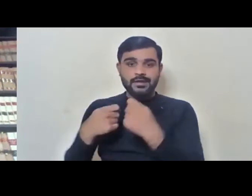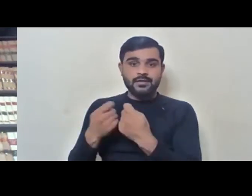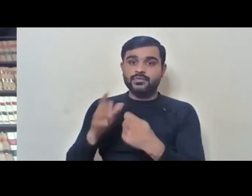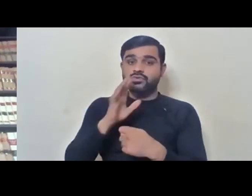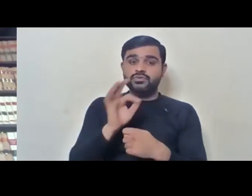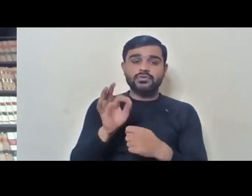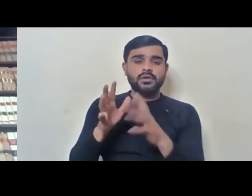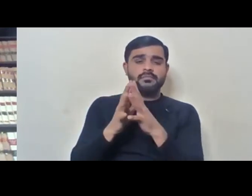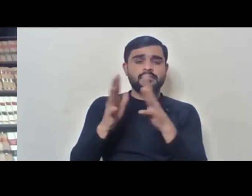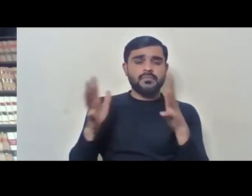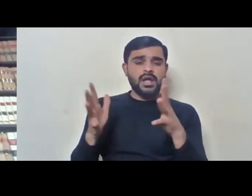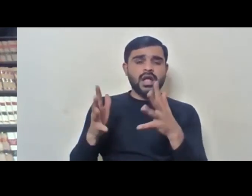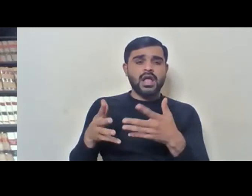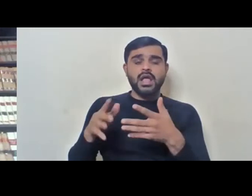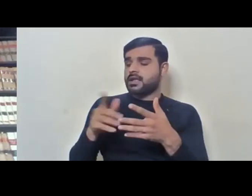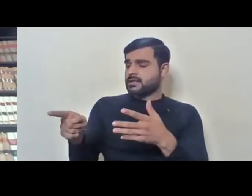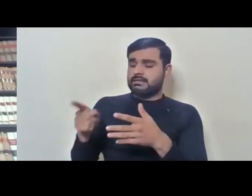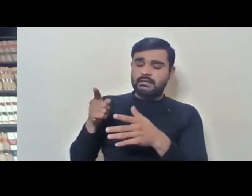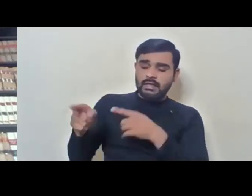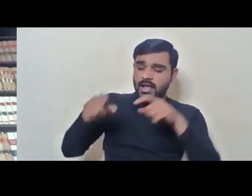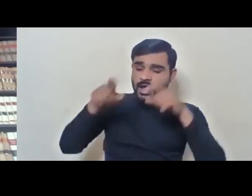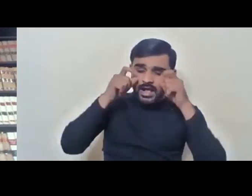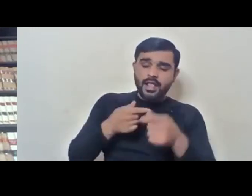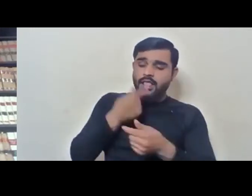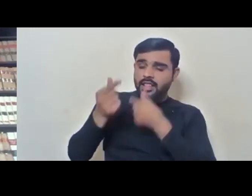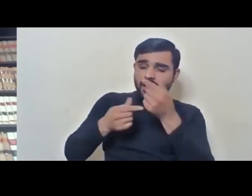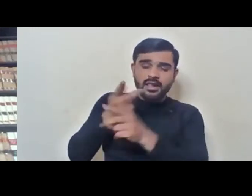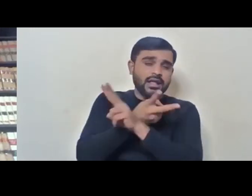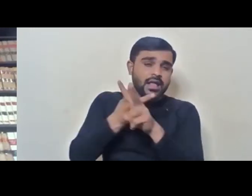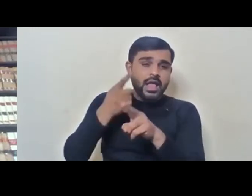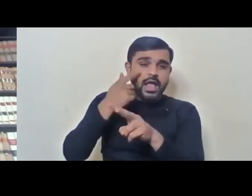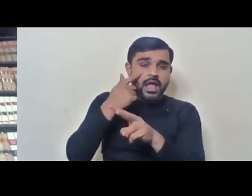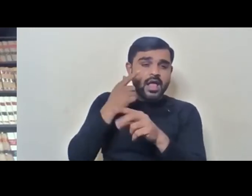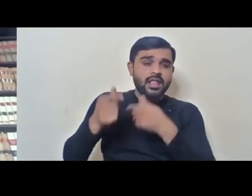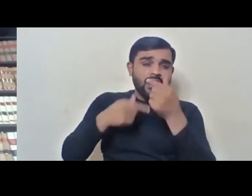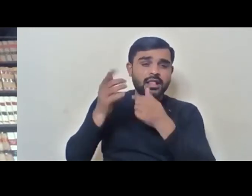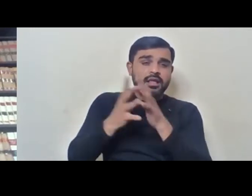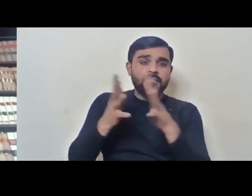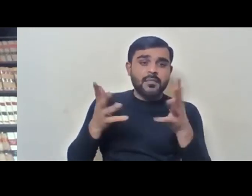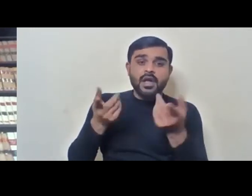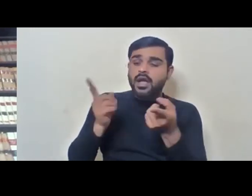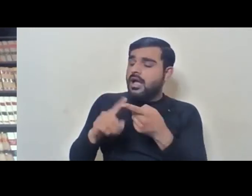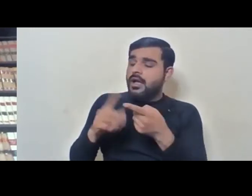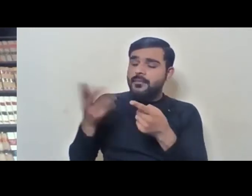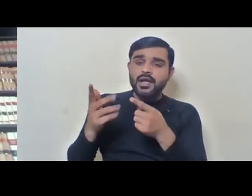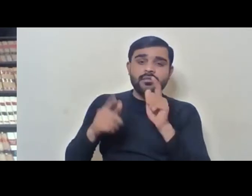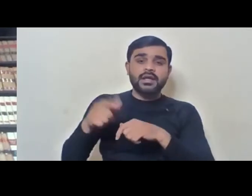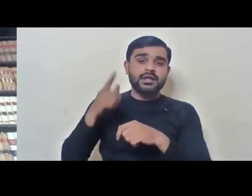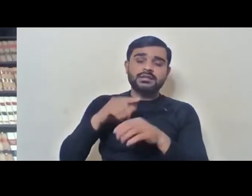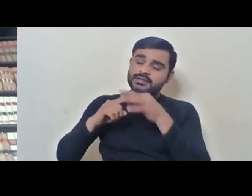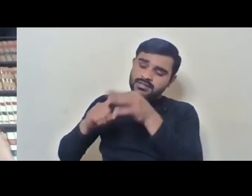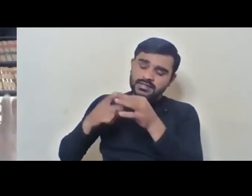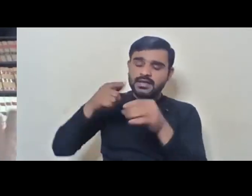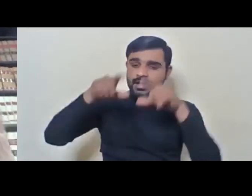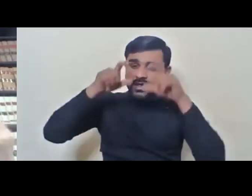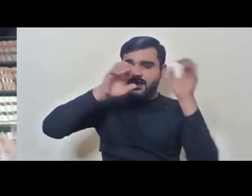a lot of derogatory comments on his glasses on his eyes, you know, the fact that they would keep asking him to remove